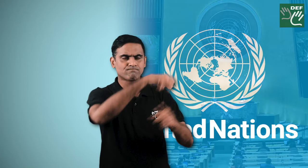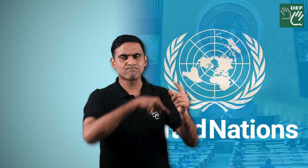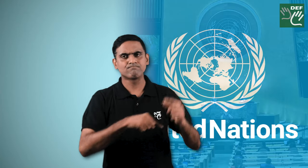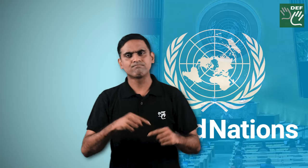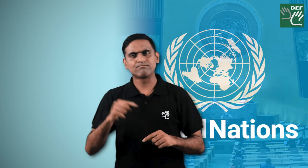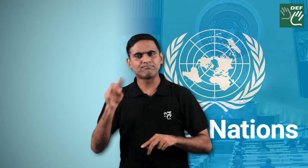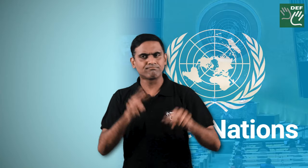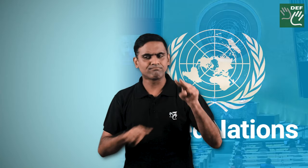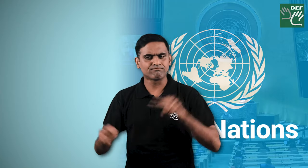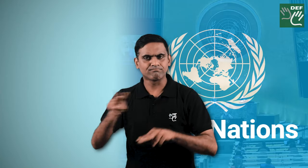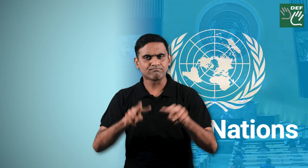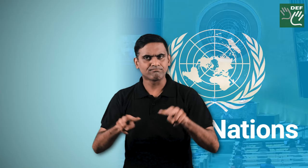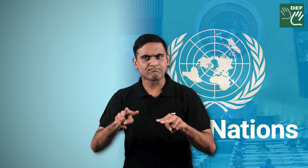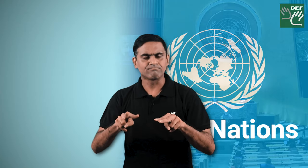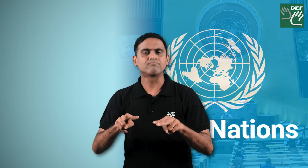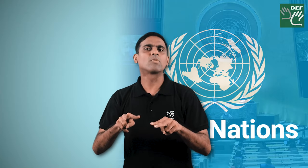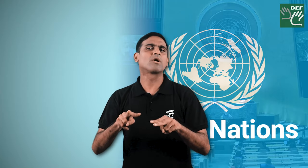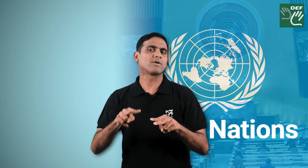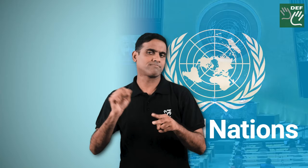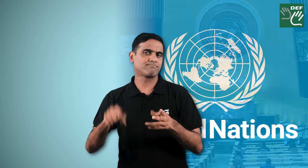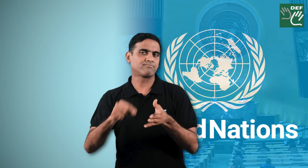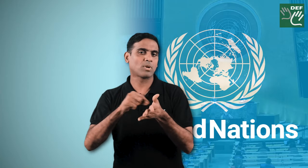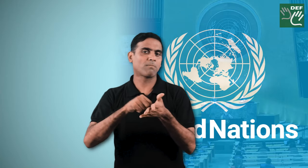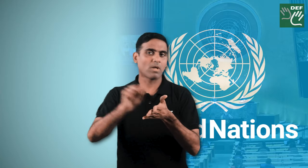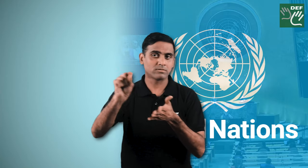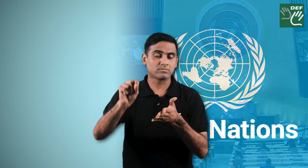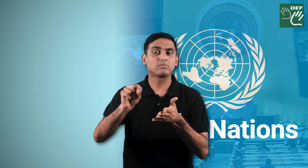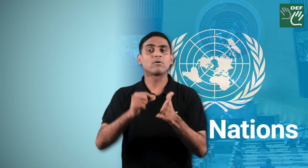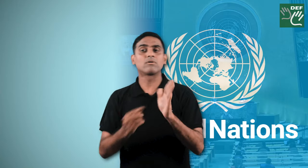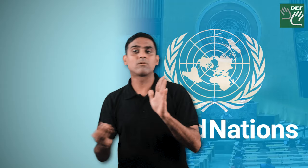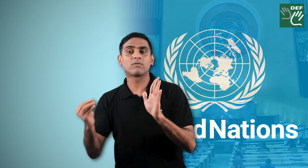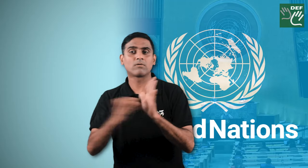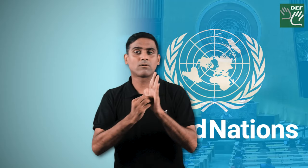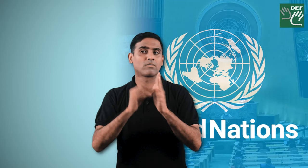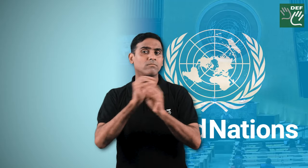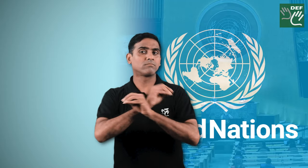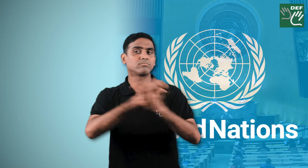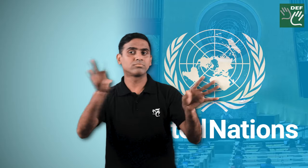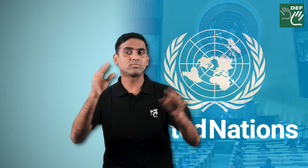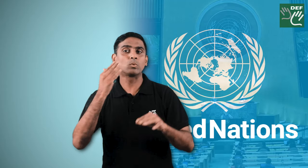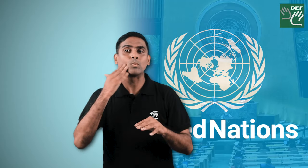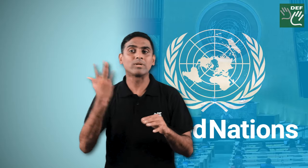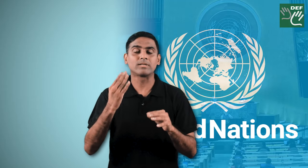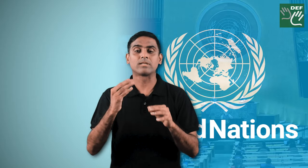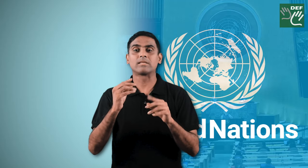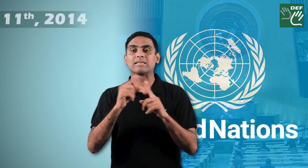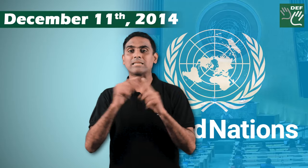the proposal was well received by the union general assembly on december 11th 2014.